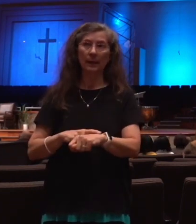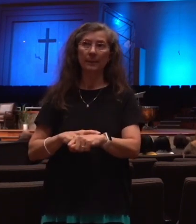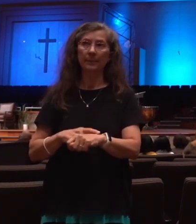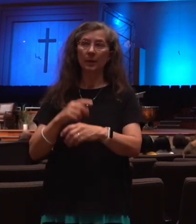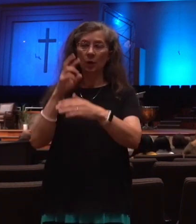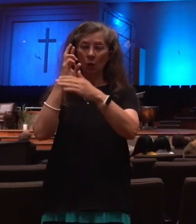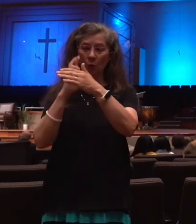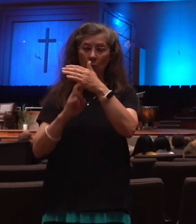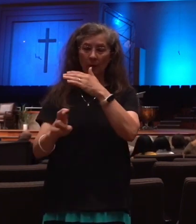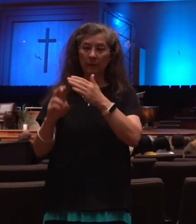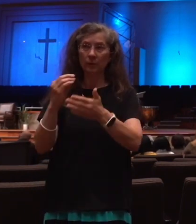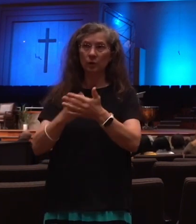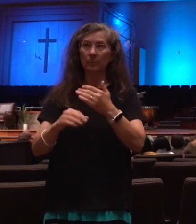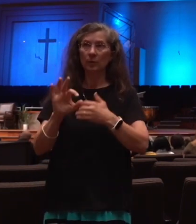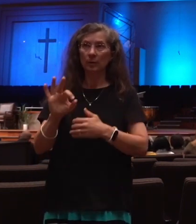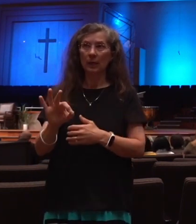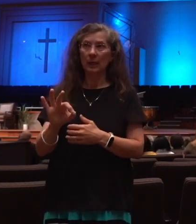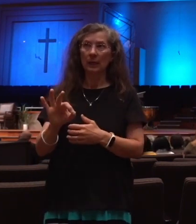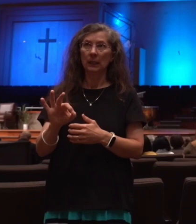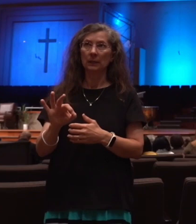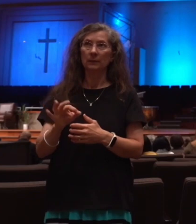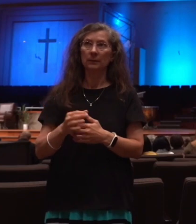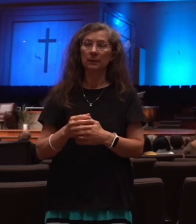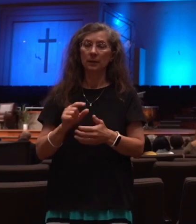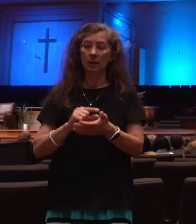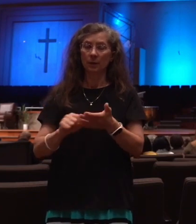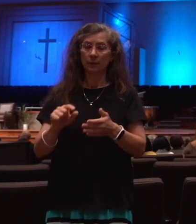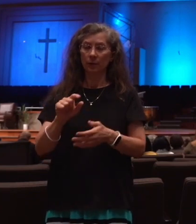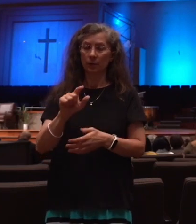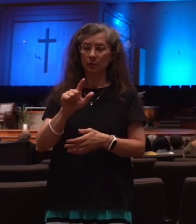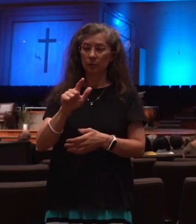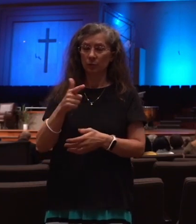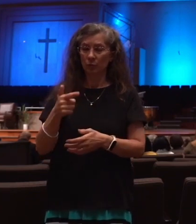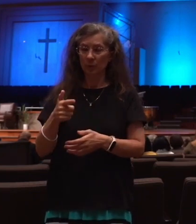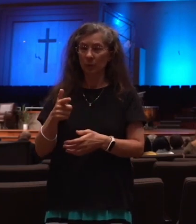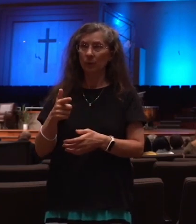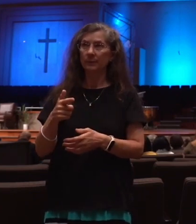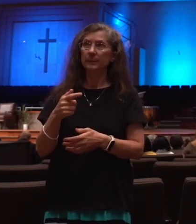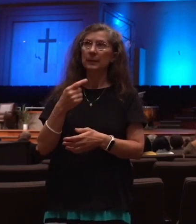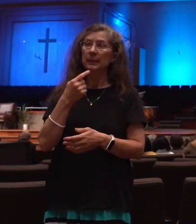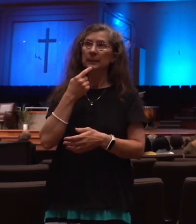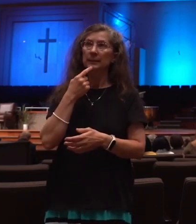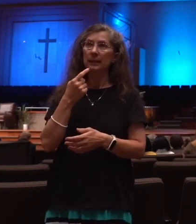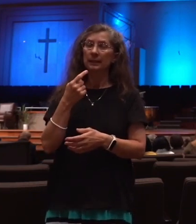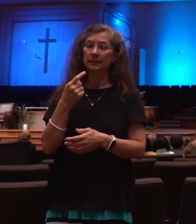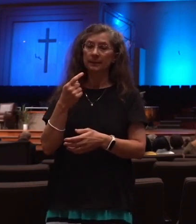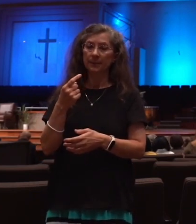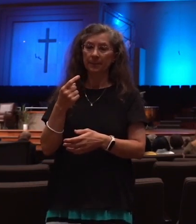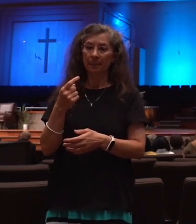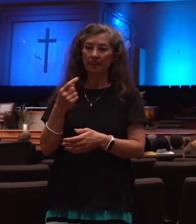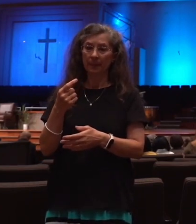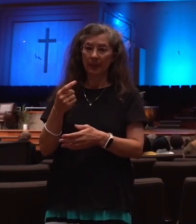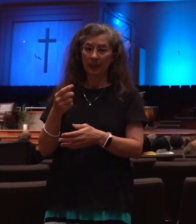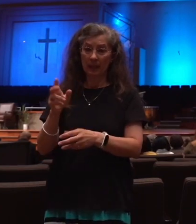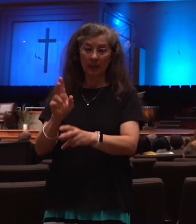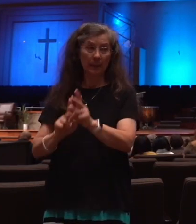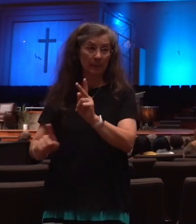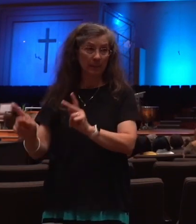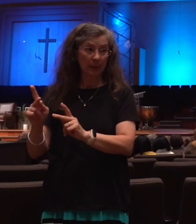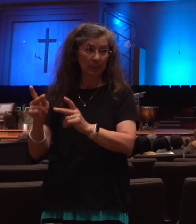Revelation 9, verses 20 and 21, it says, the rest of men, which were not killed by these plagues, yet